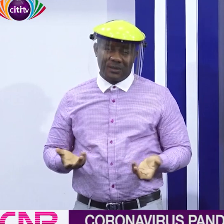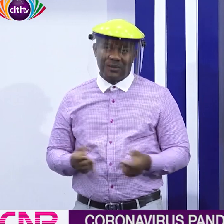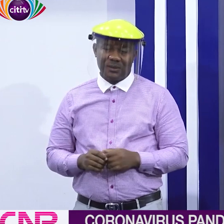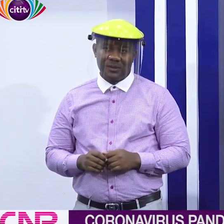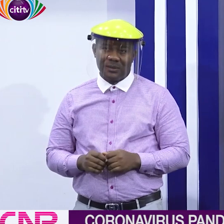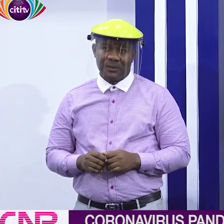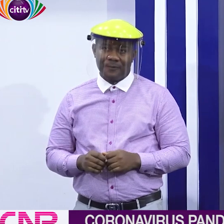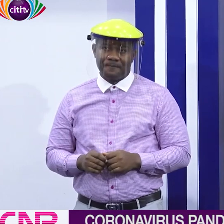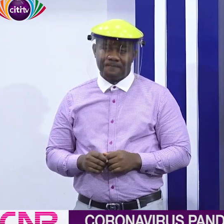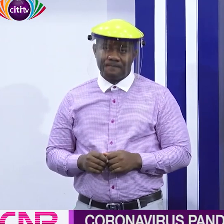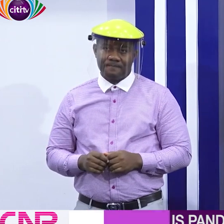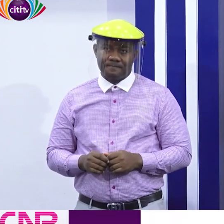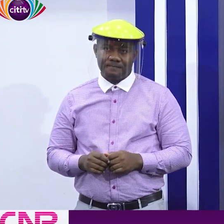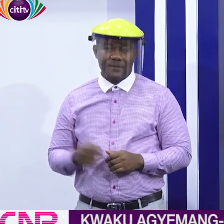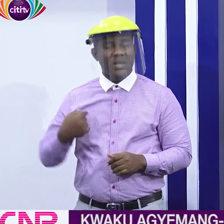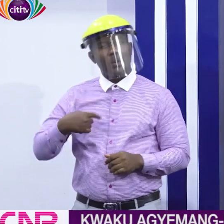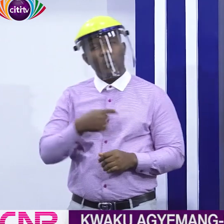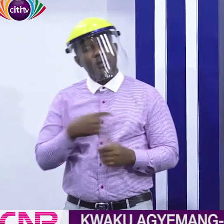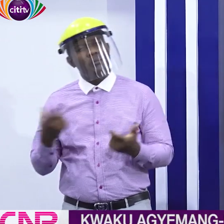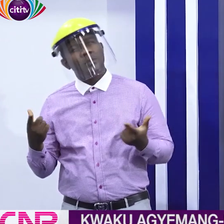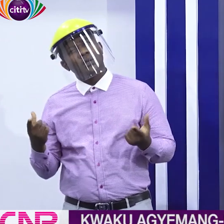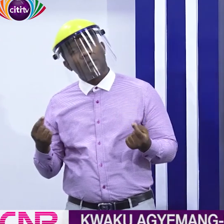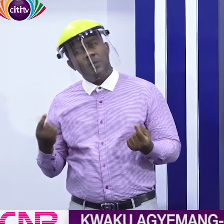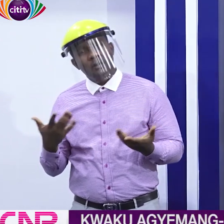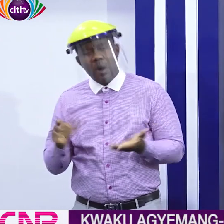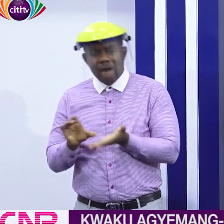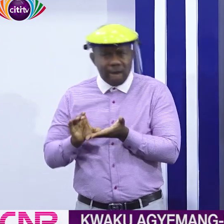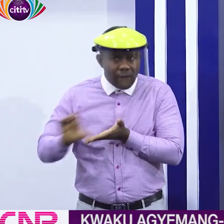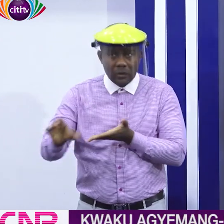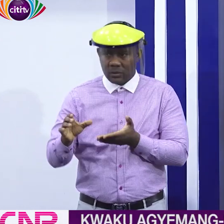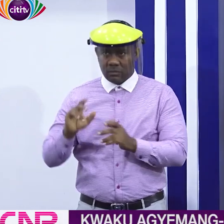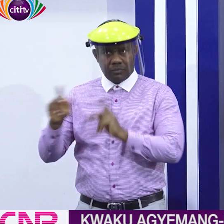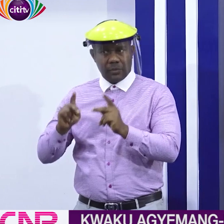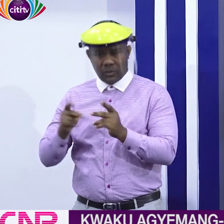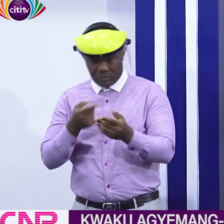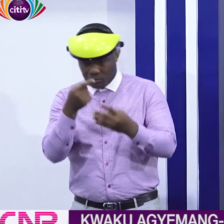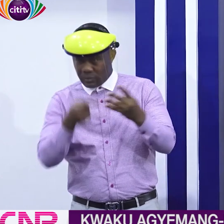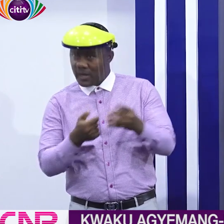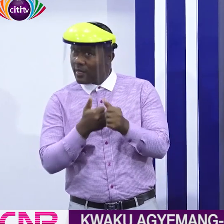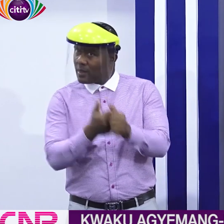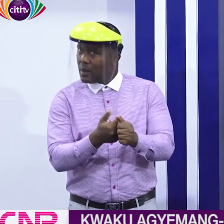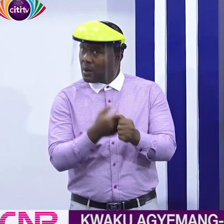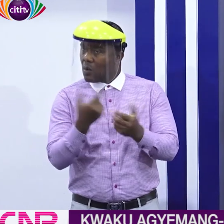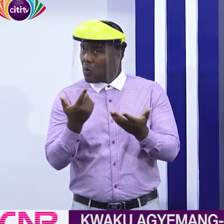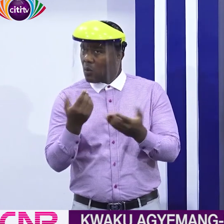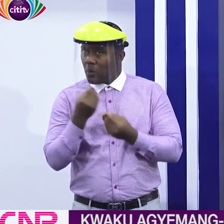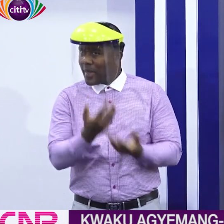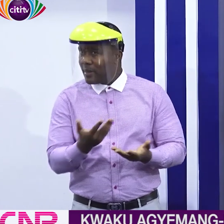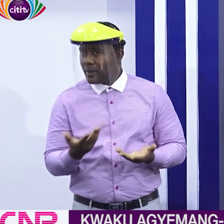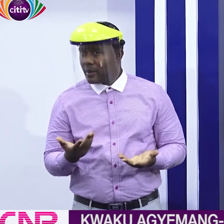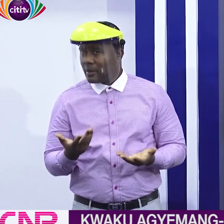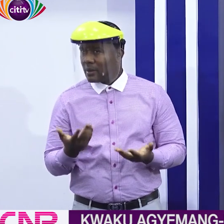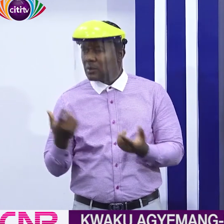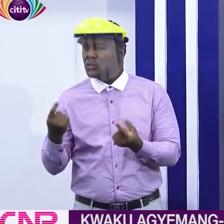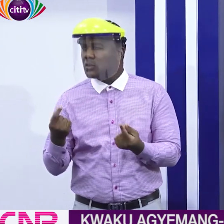And we have been thinking about what next do we do to enforce strict compliance with these basic guidelines.